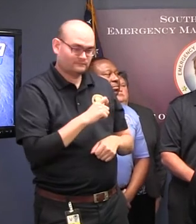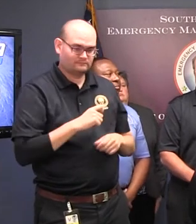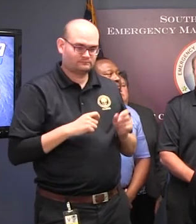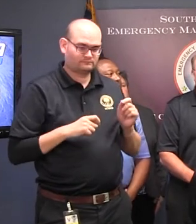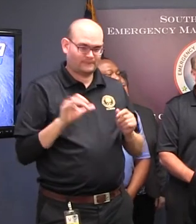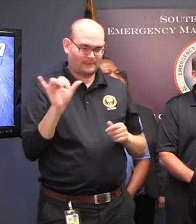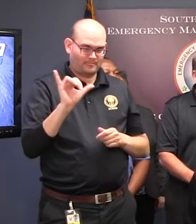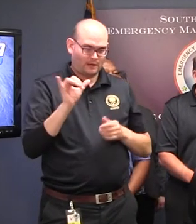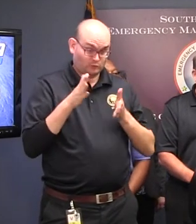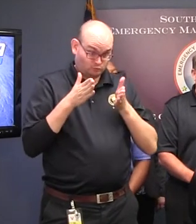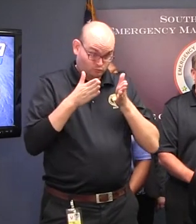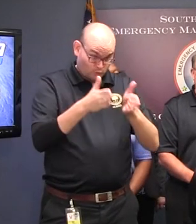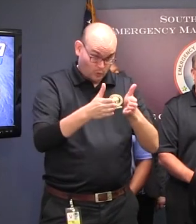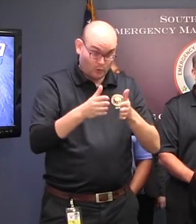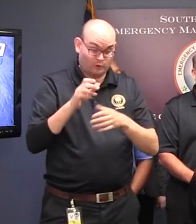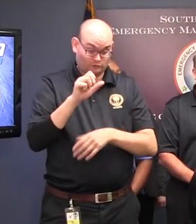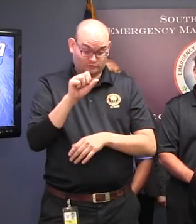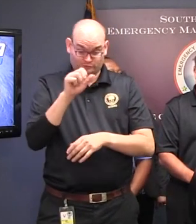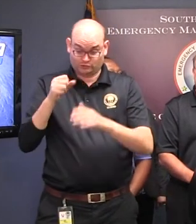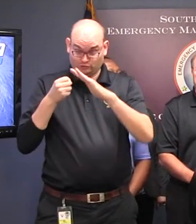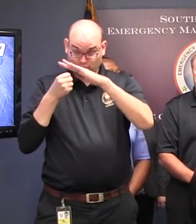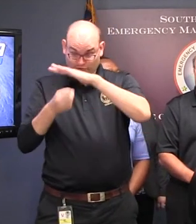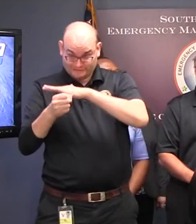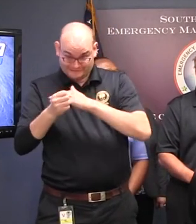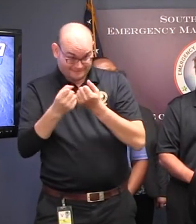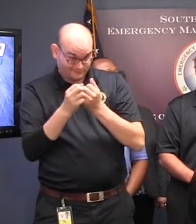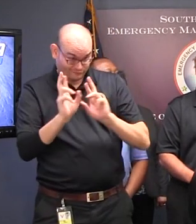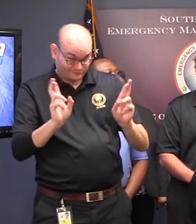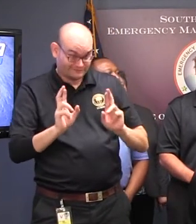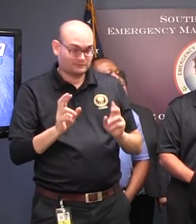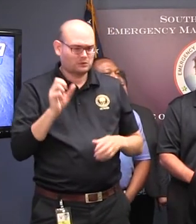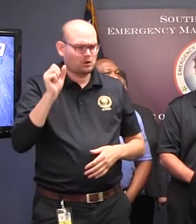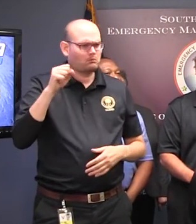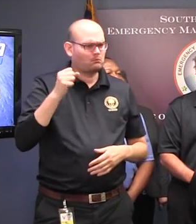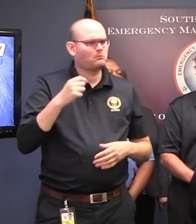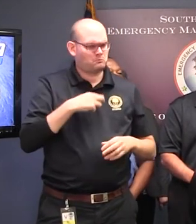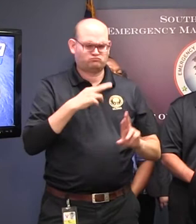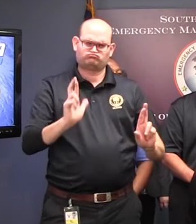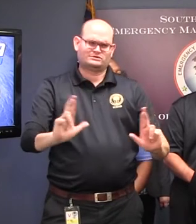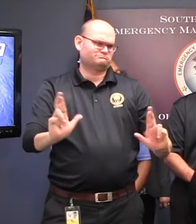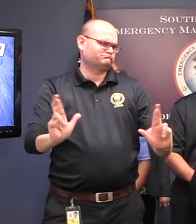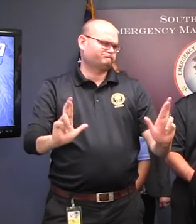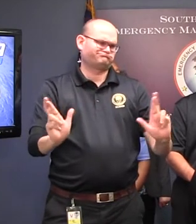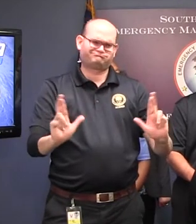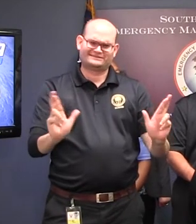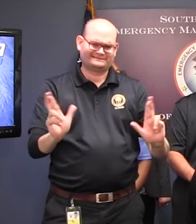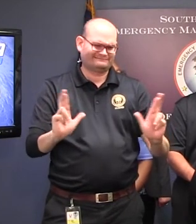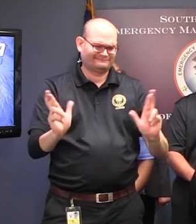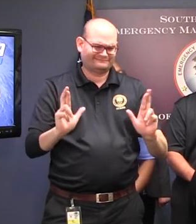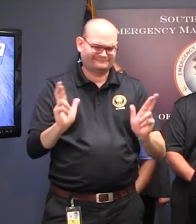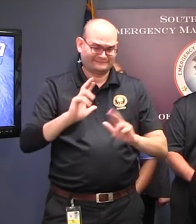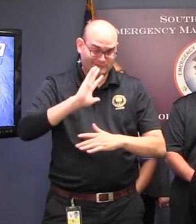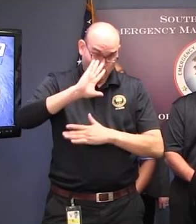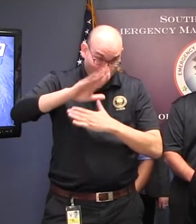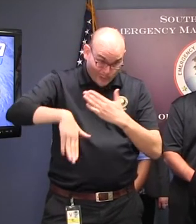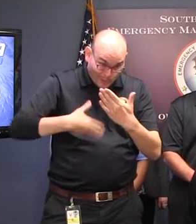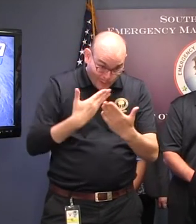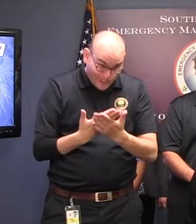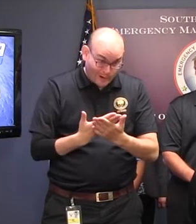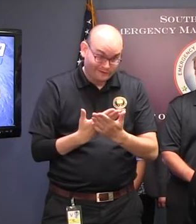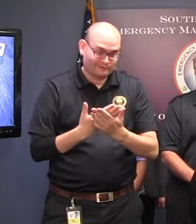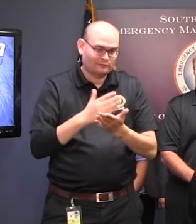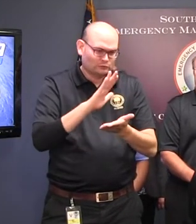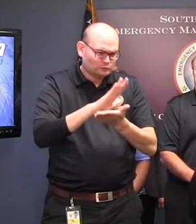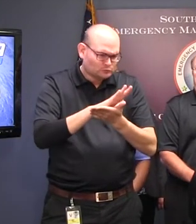viable? sir. That's still all ready to launch if the evacuation order is given. All of them? Or with the schools going back to school,